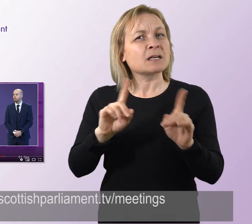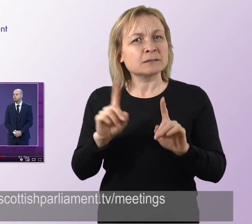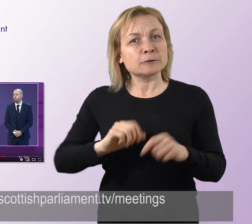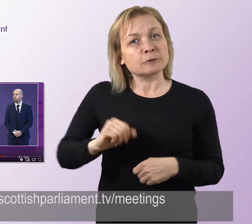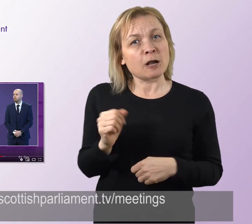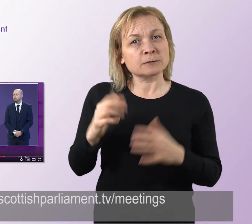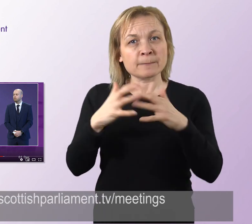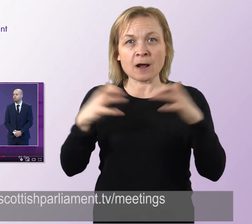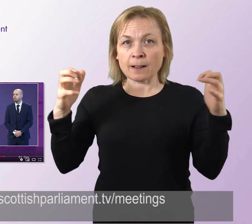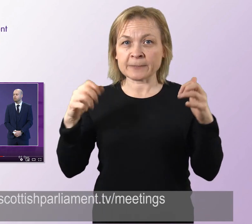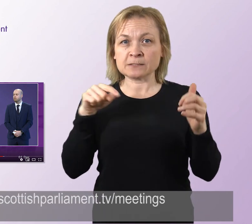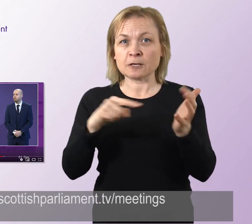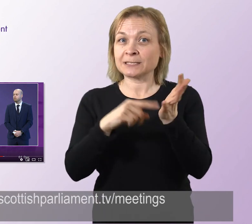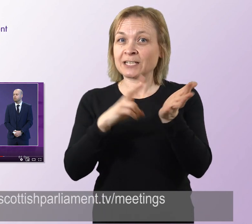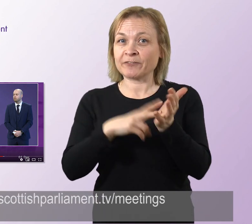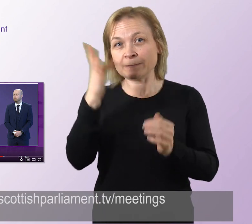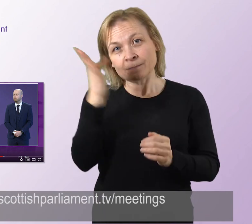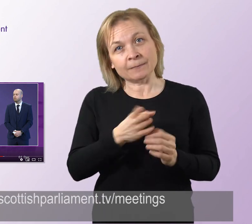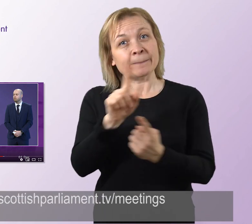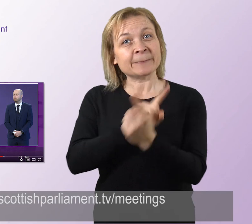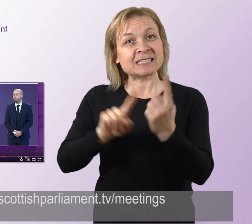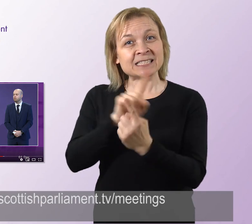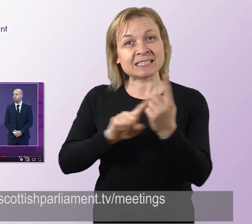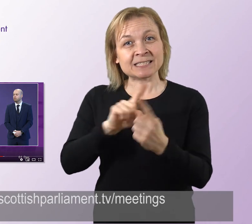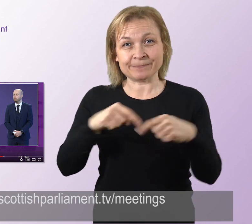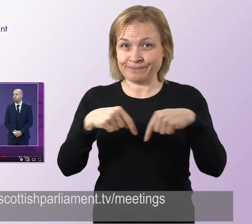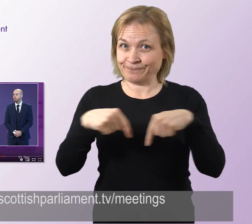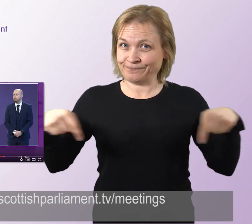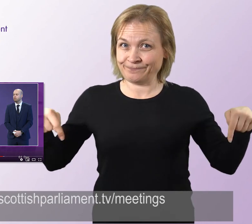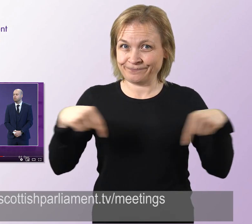scottishparliament.tv If